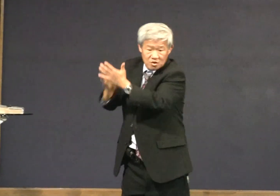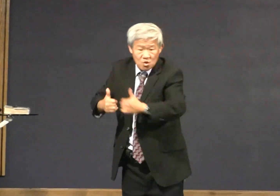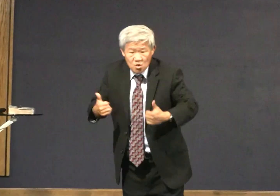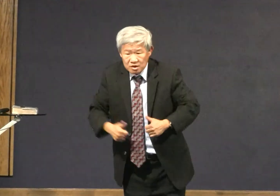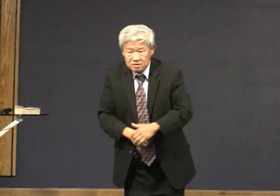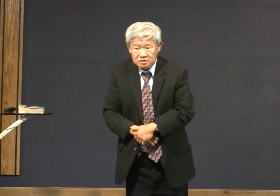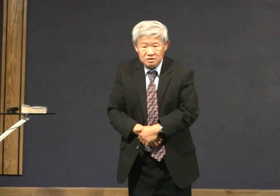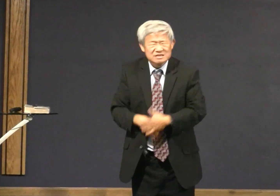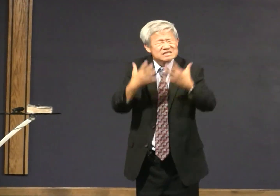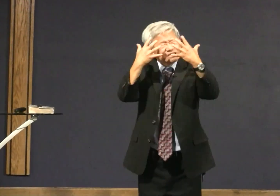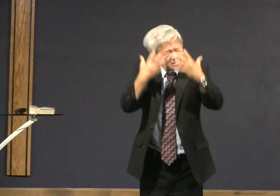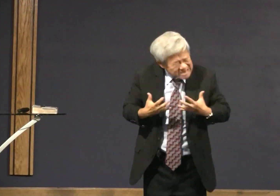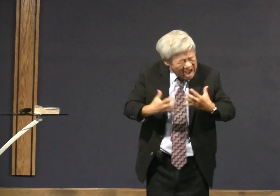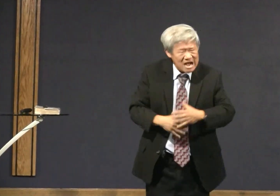have to do. is it